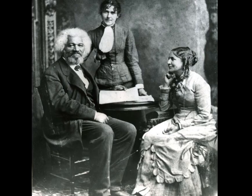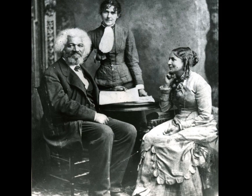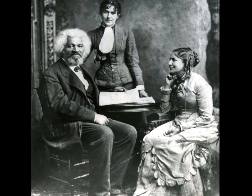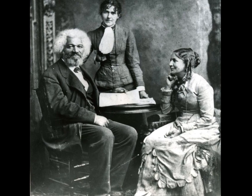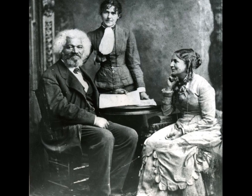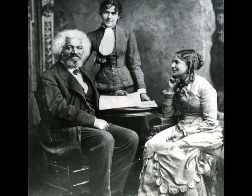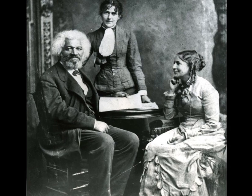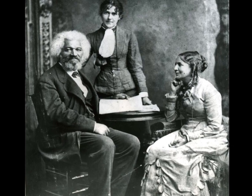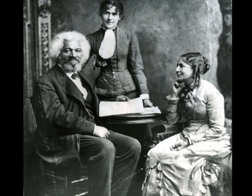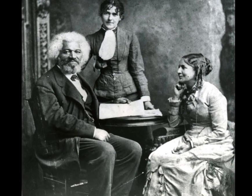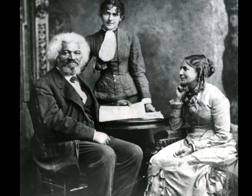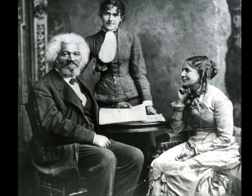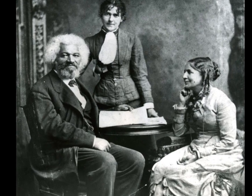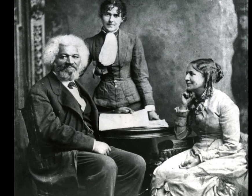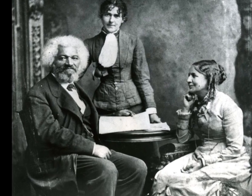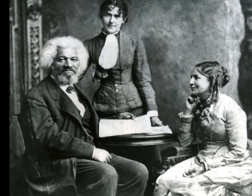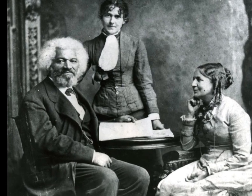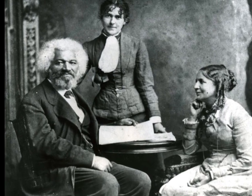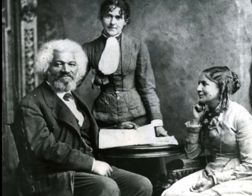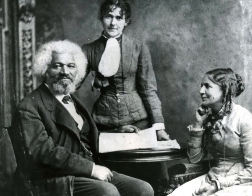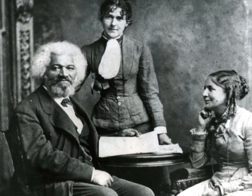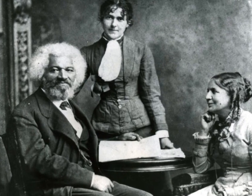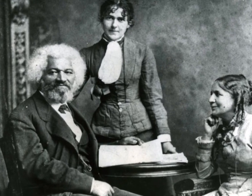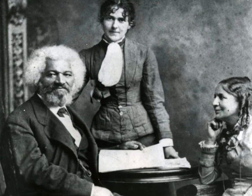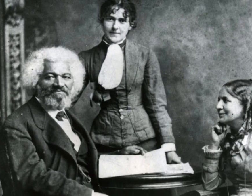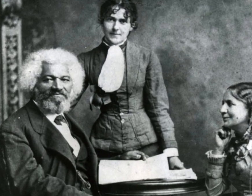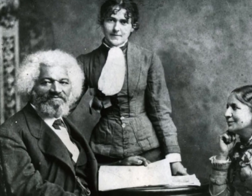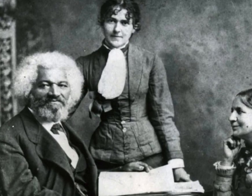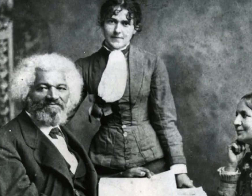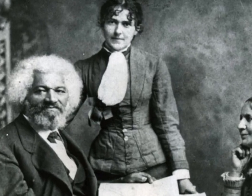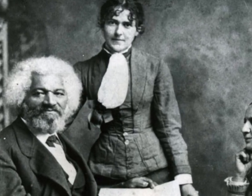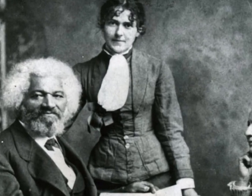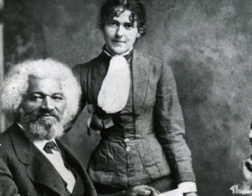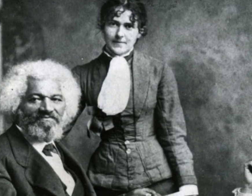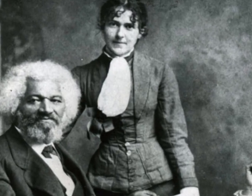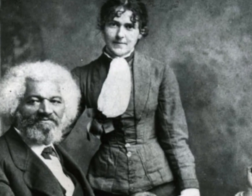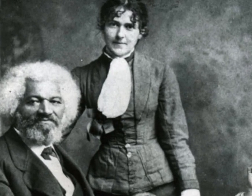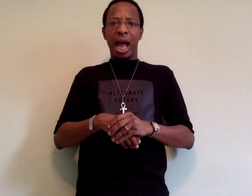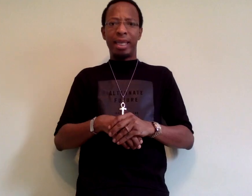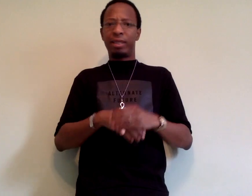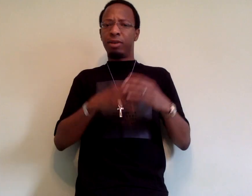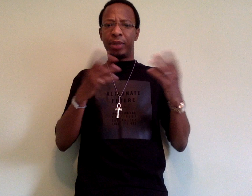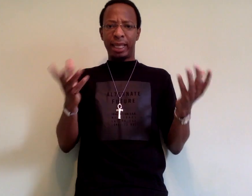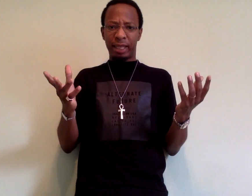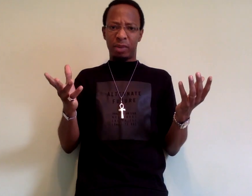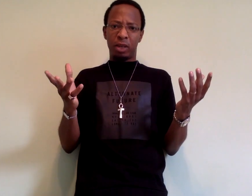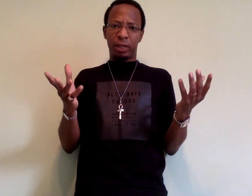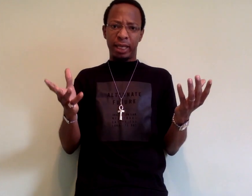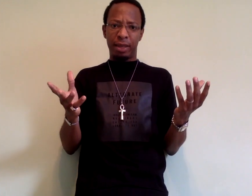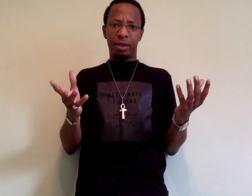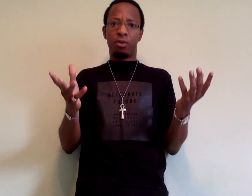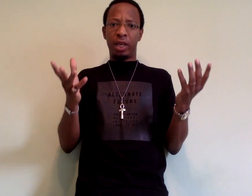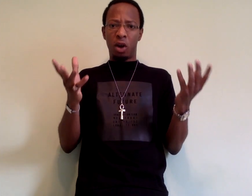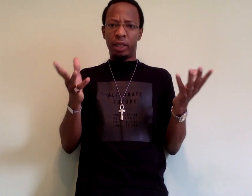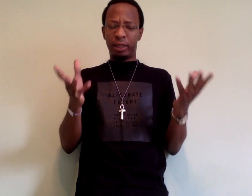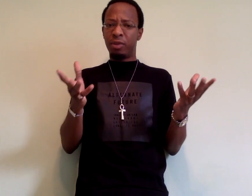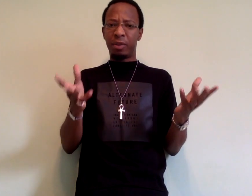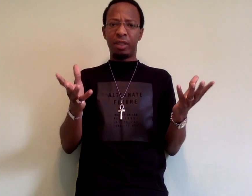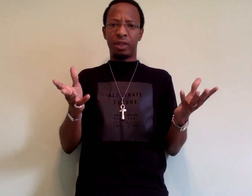if that black man had done a great deal to benefit the black community. I disagree with that sentiment altogether. We are still members of the